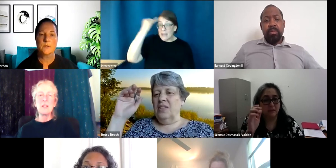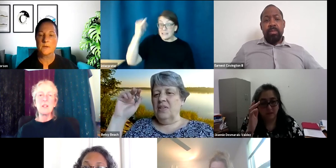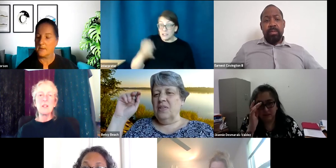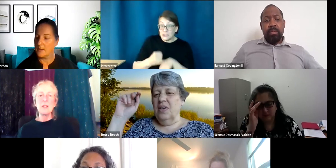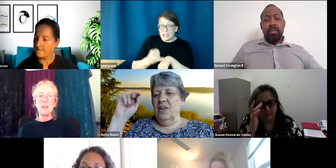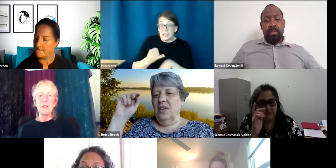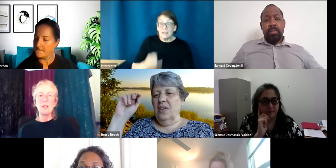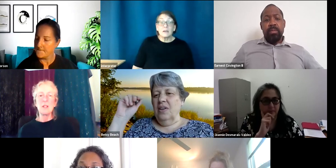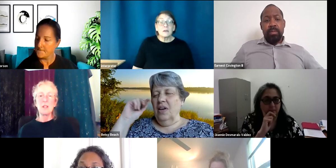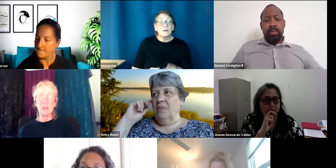Yeah.